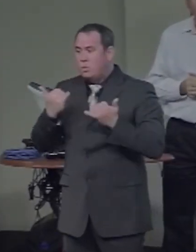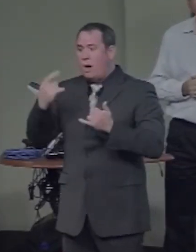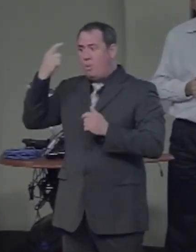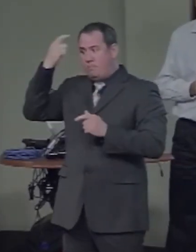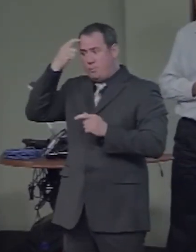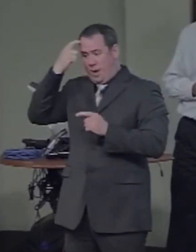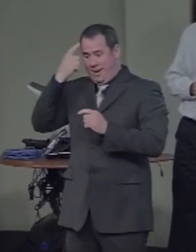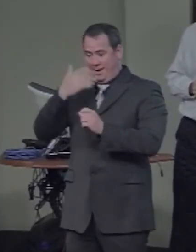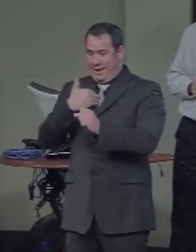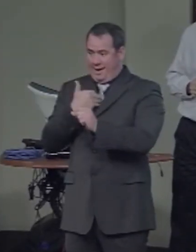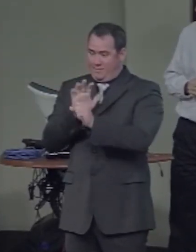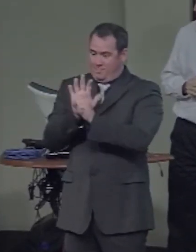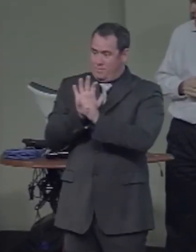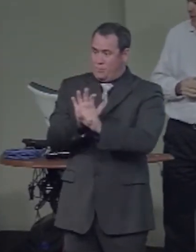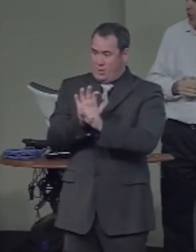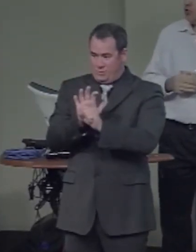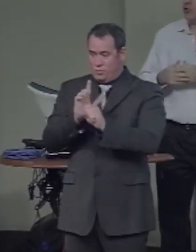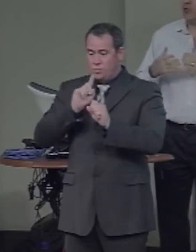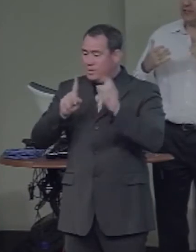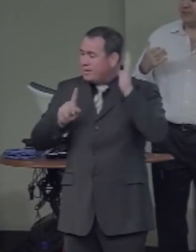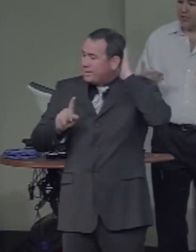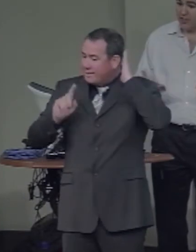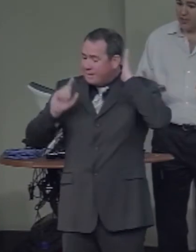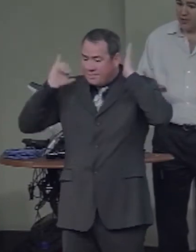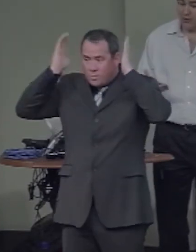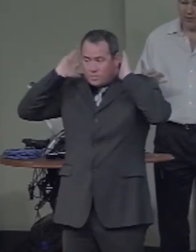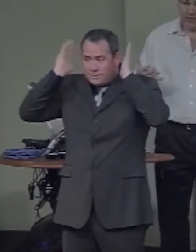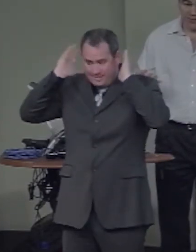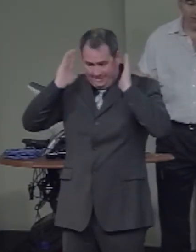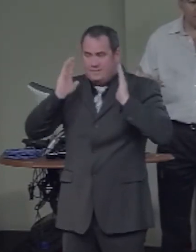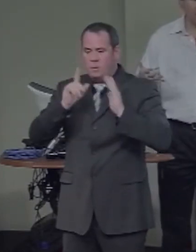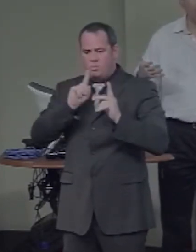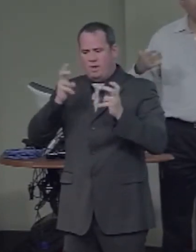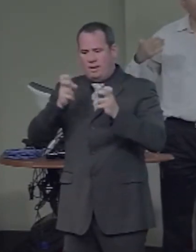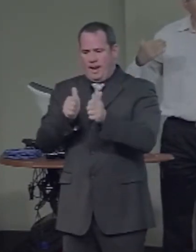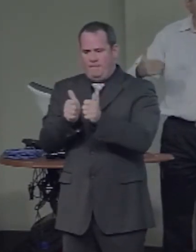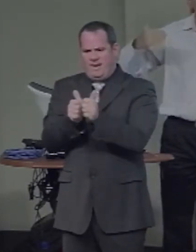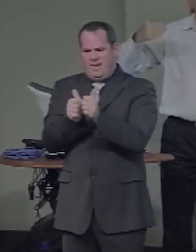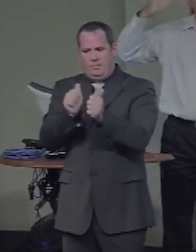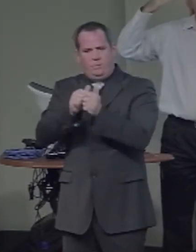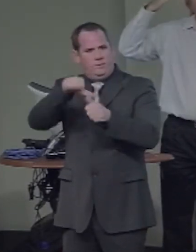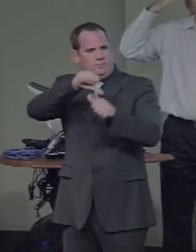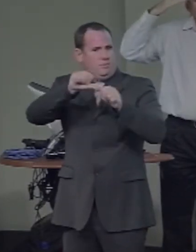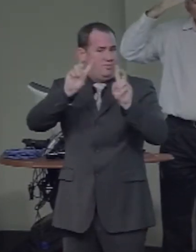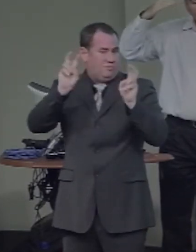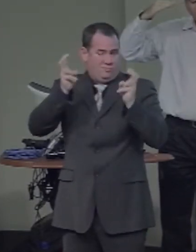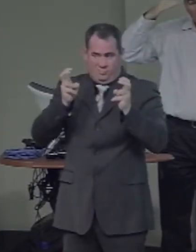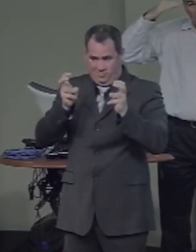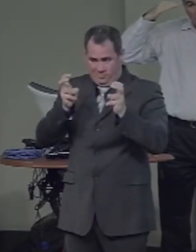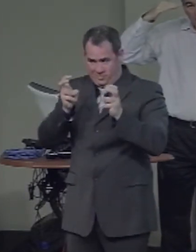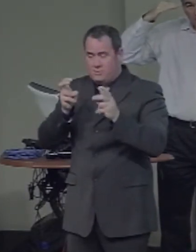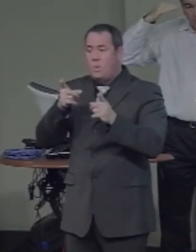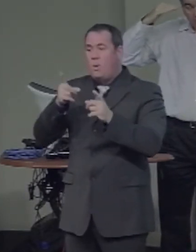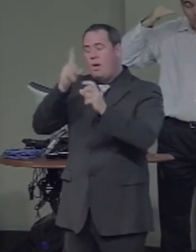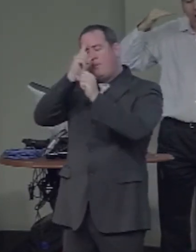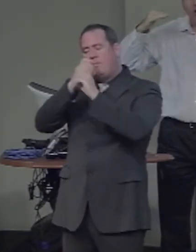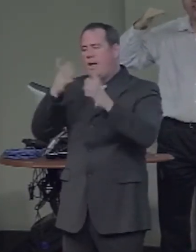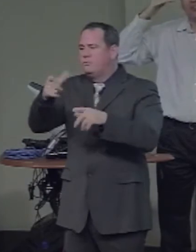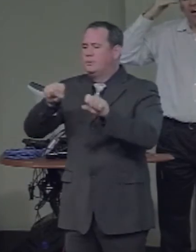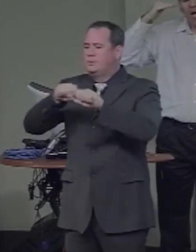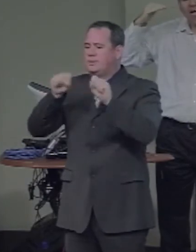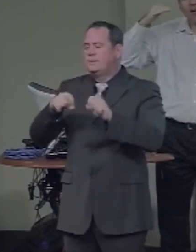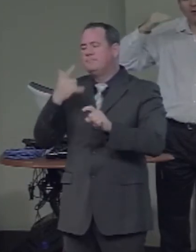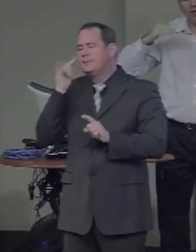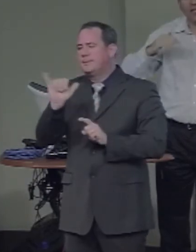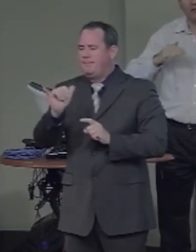represented and organized. So we envision the system as composed